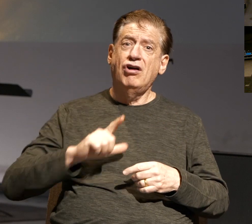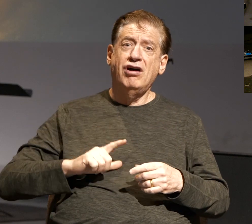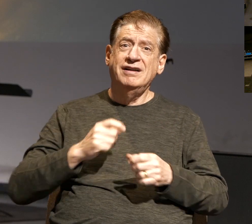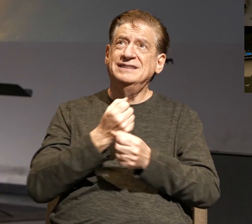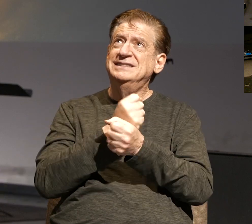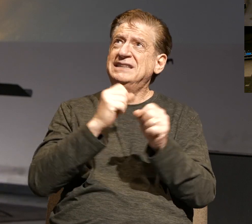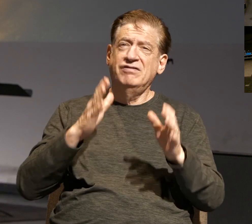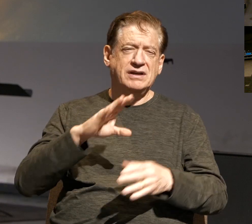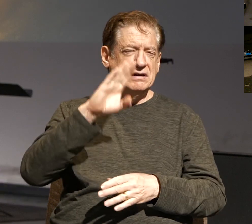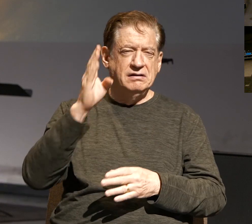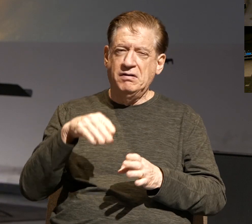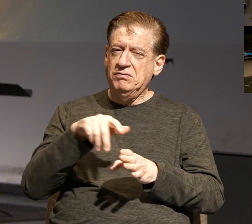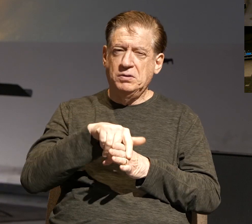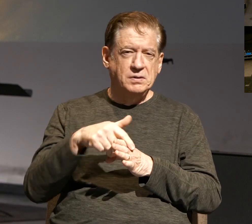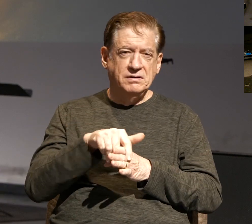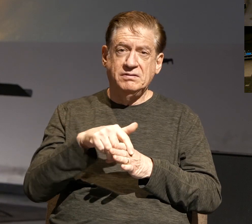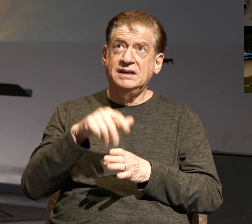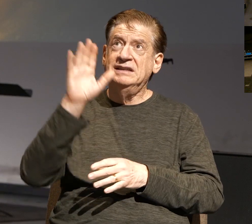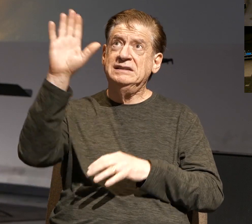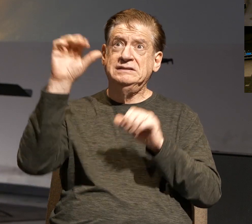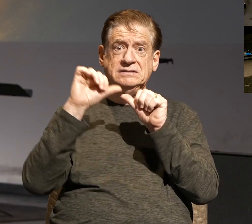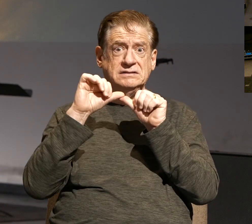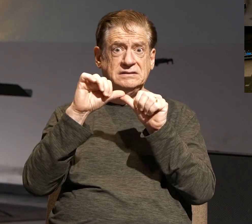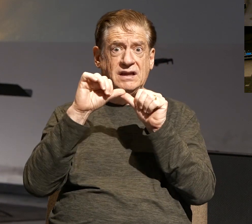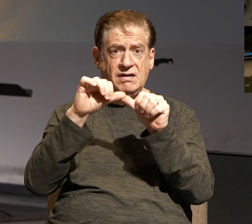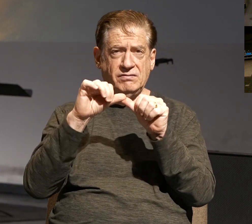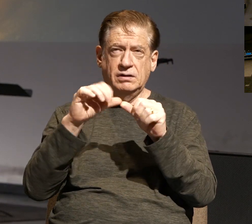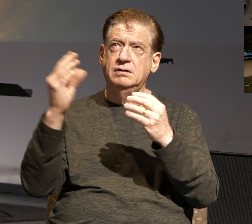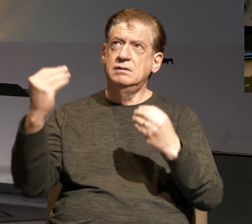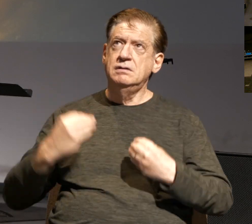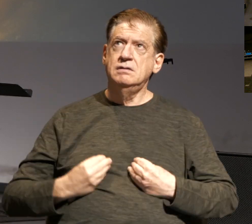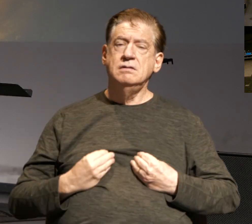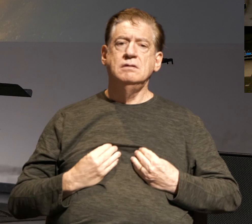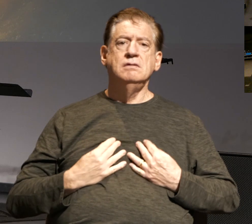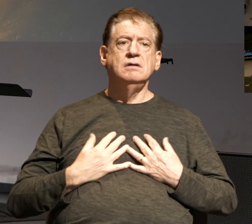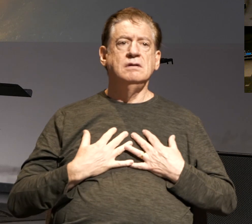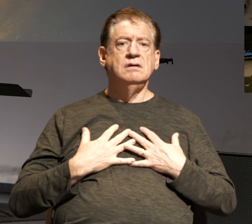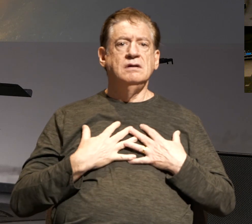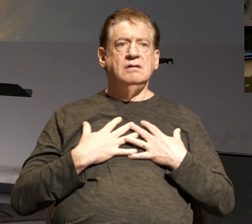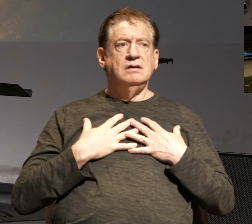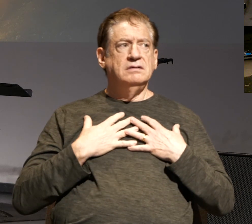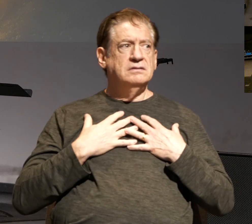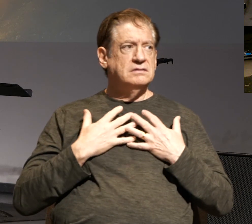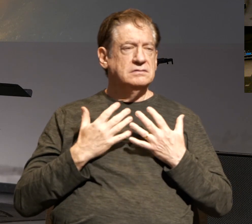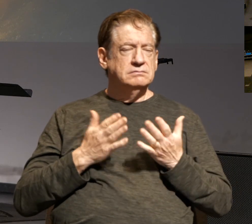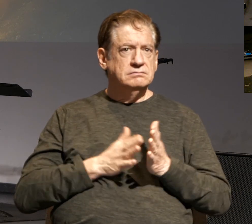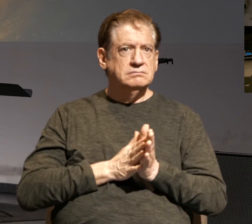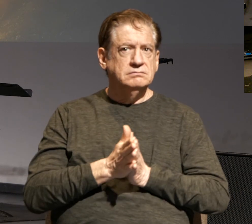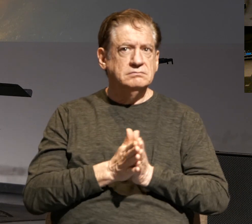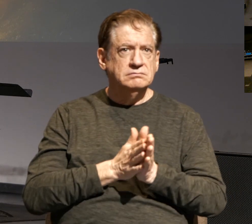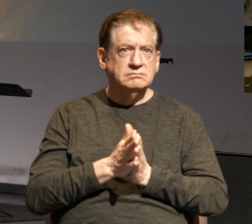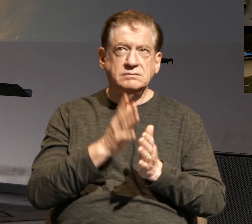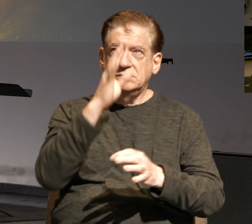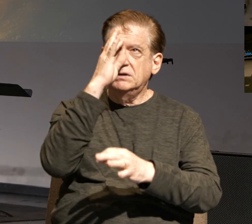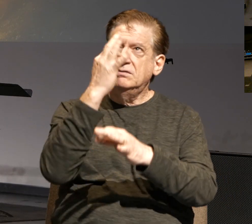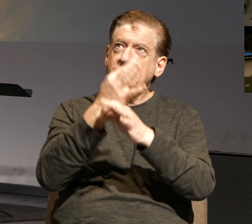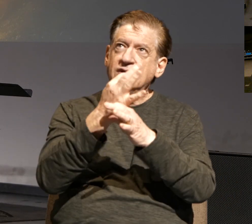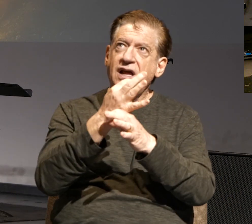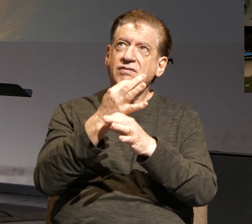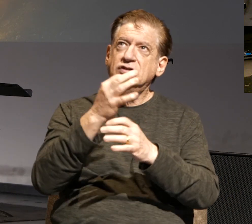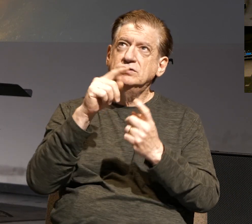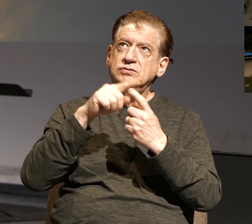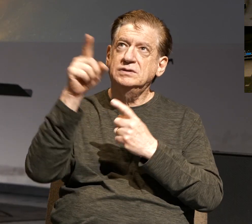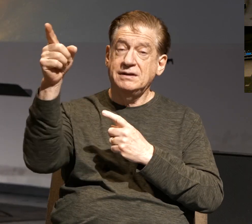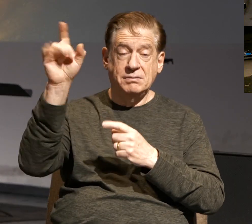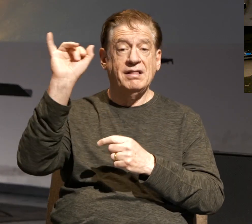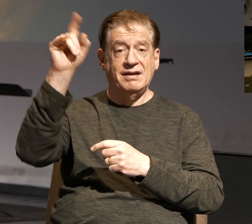steadfastness will move us, will stir us to be faithful to him like he is faithful